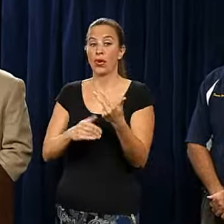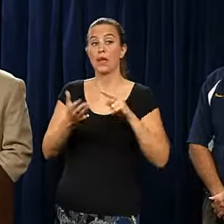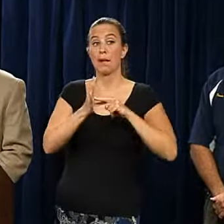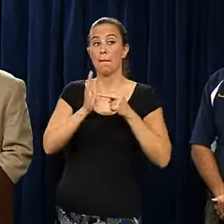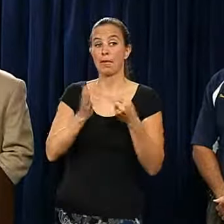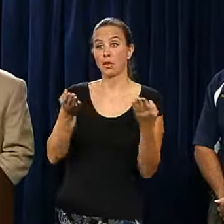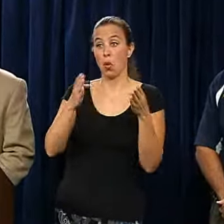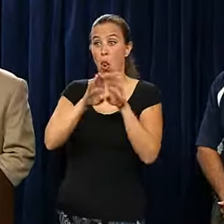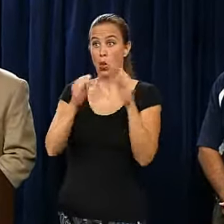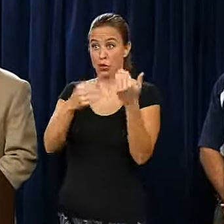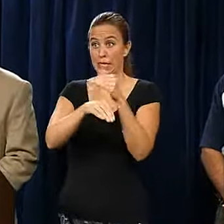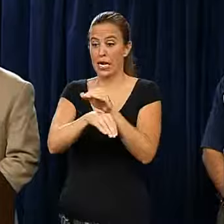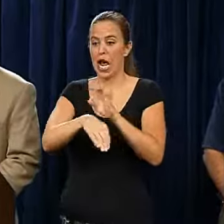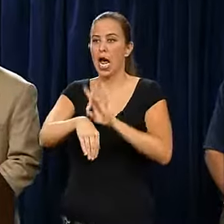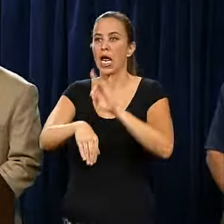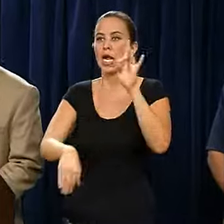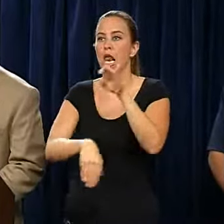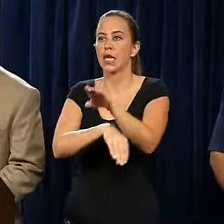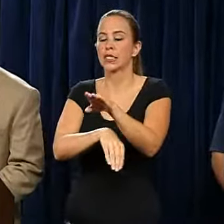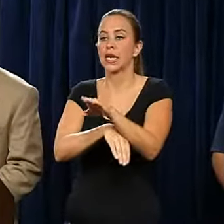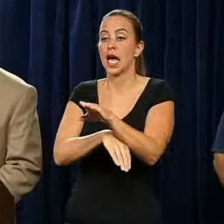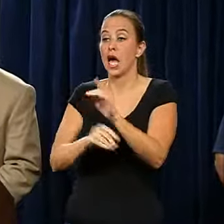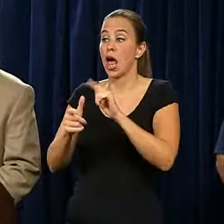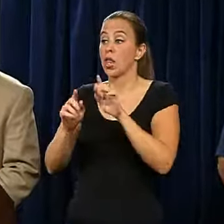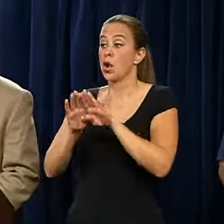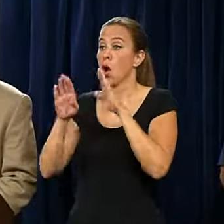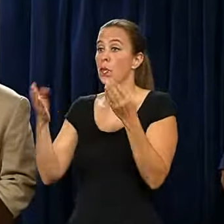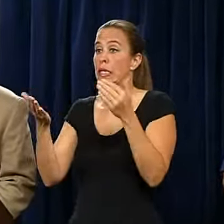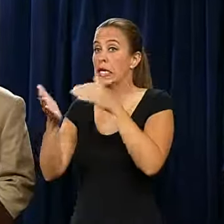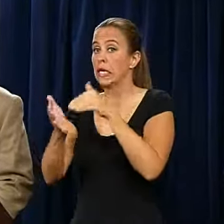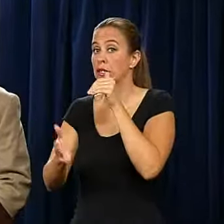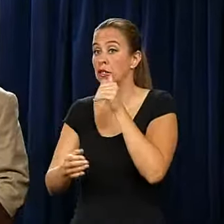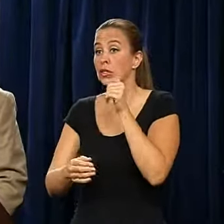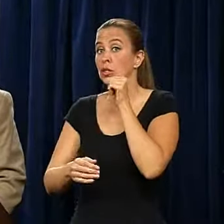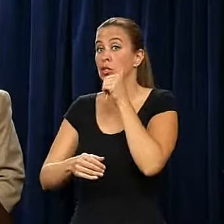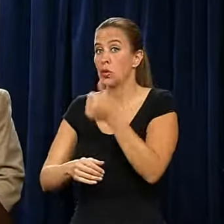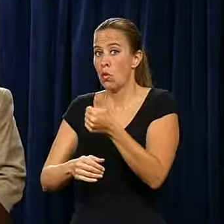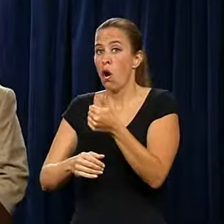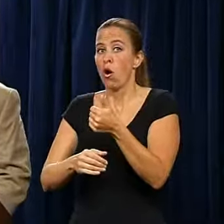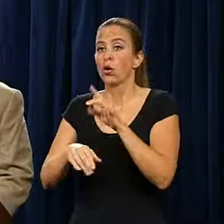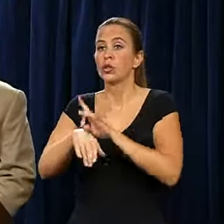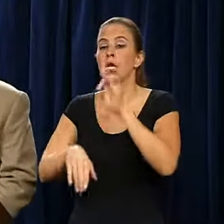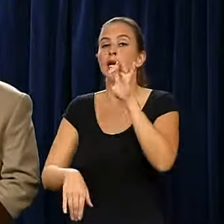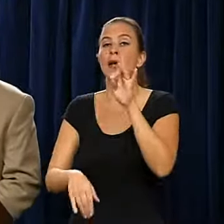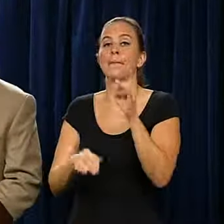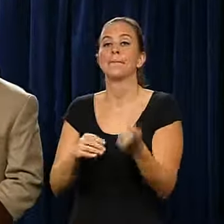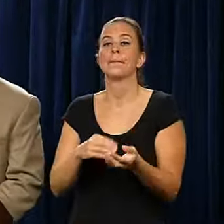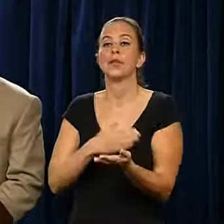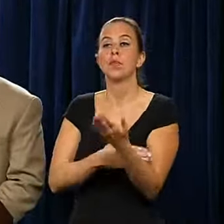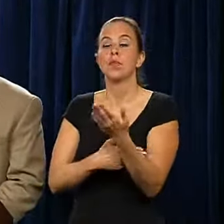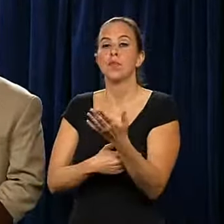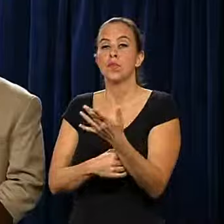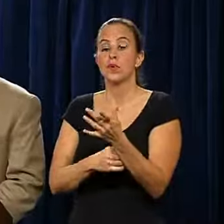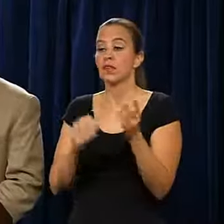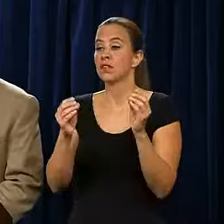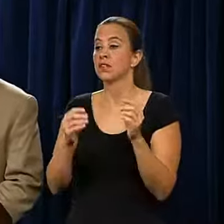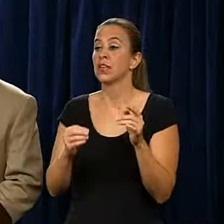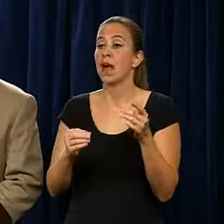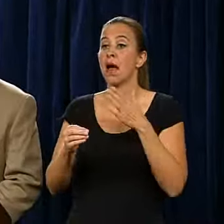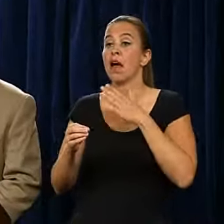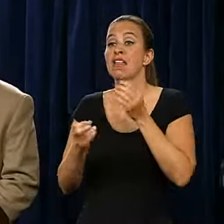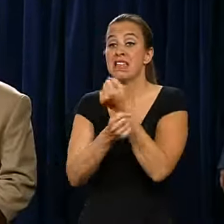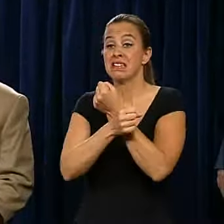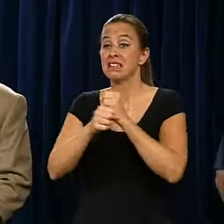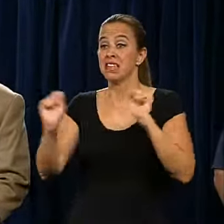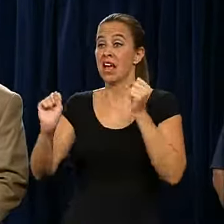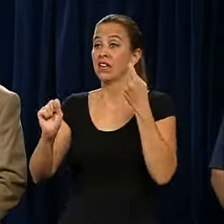8 p.m., but reopen for business at 8 a.m. on Tuesday. Nothing is more important than the safety